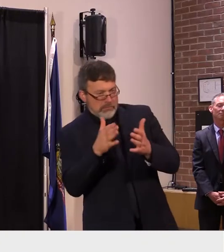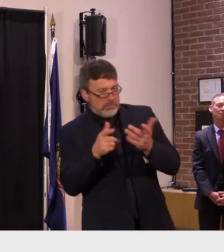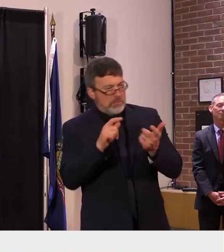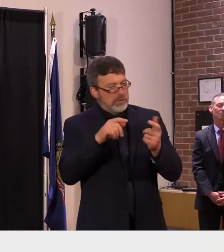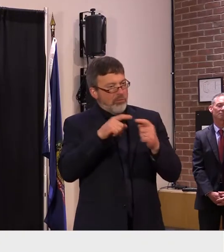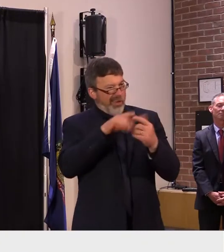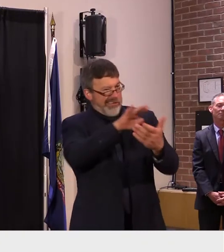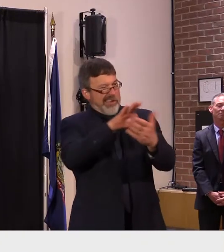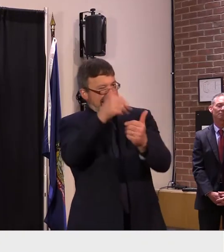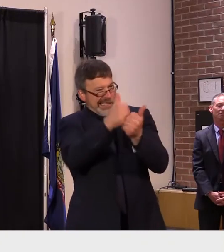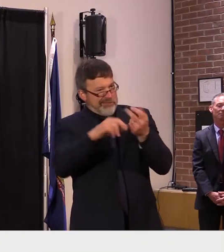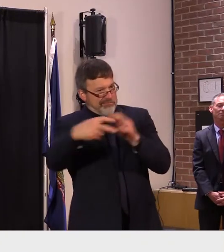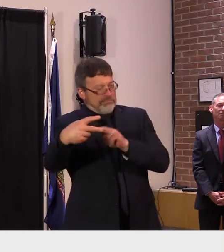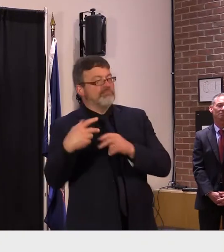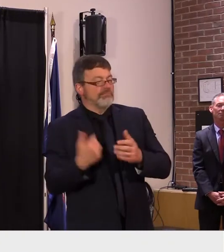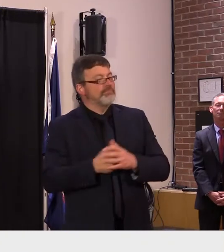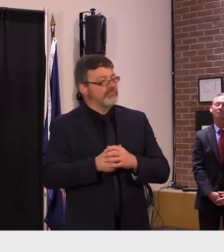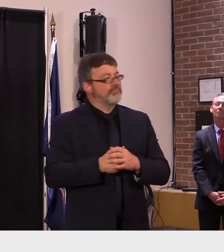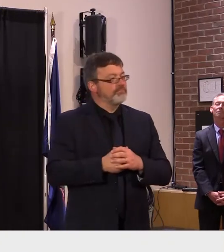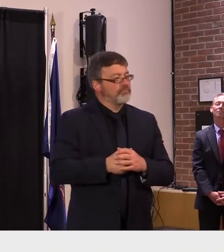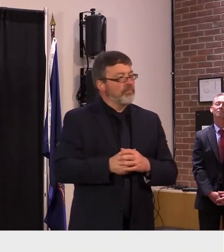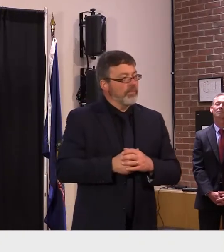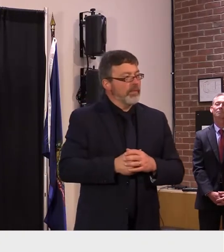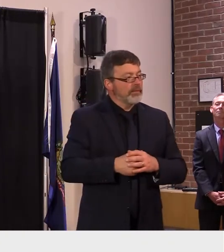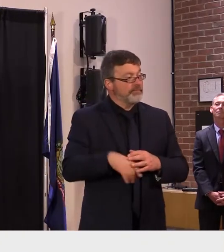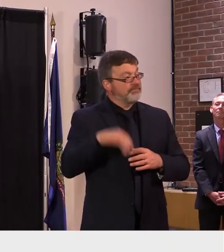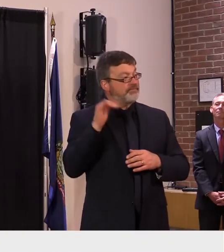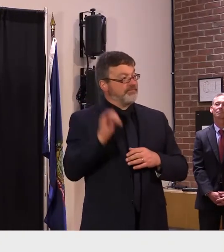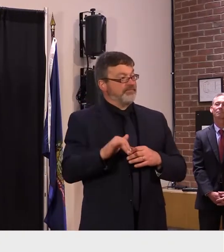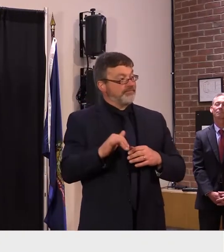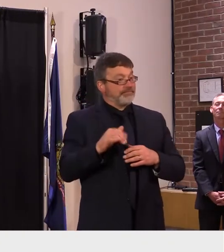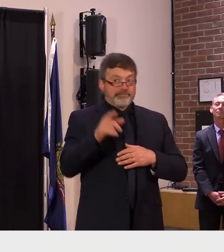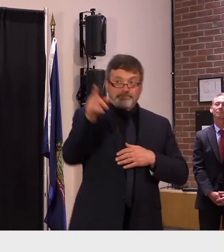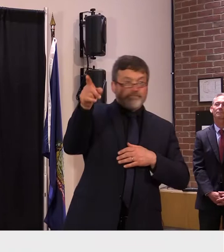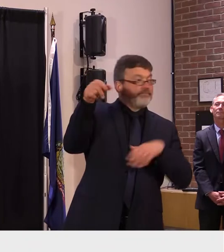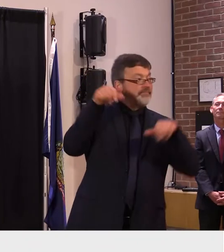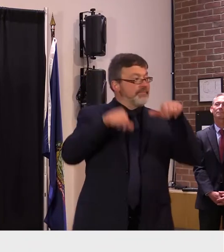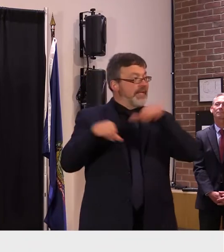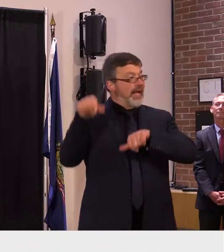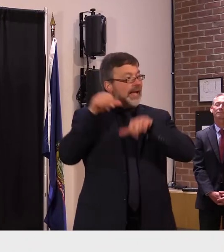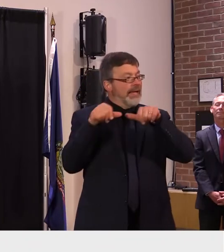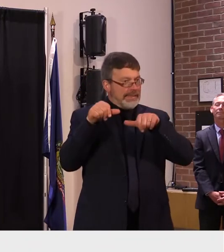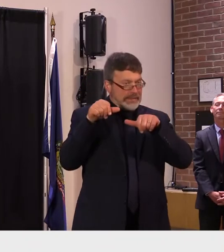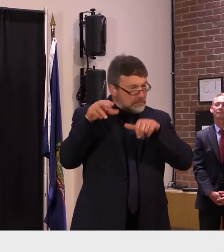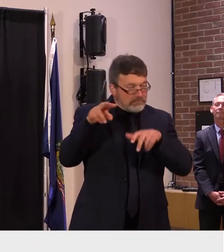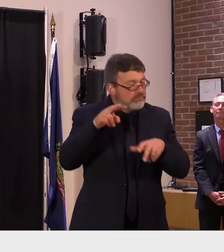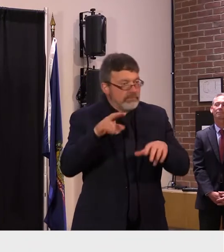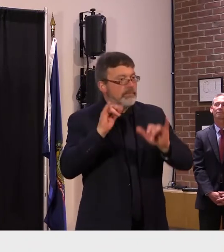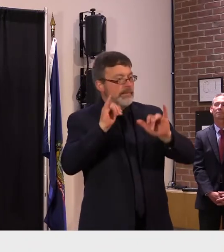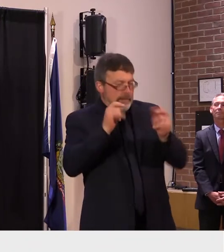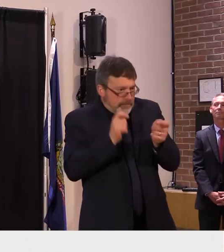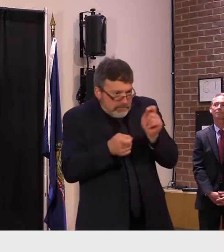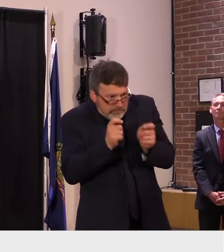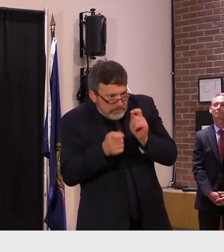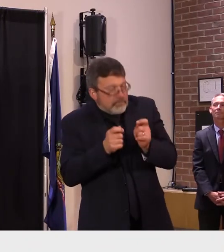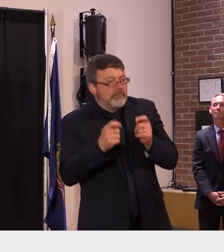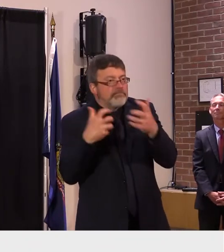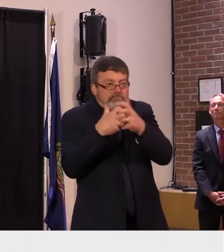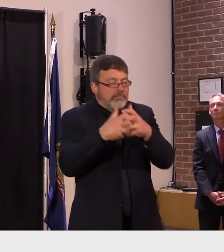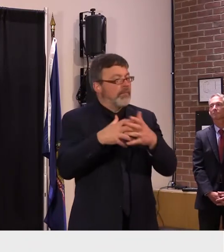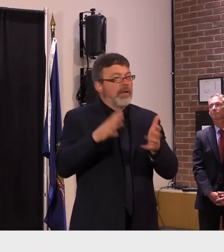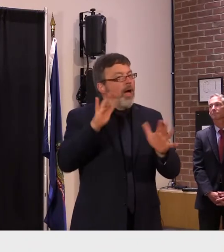created in itself not only the fact that science advances so quickly and our understanding can advance but it also